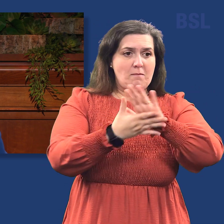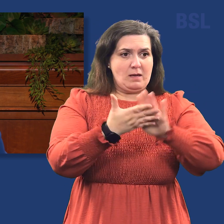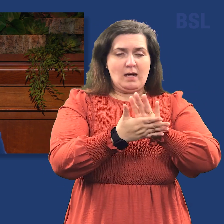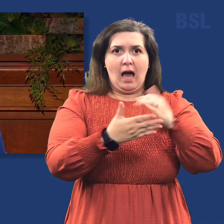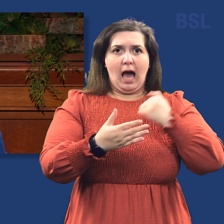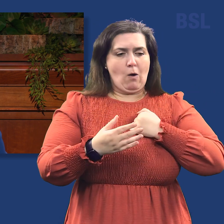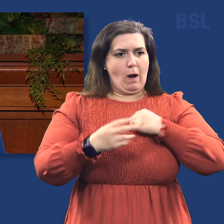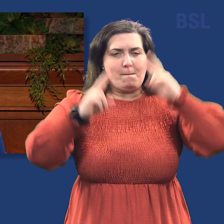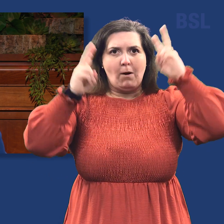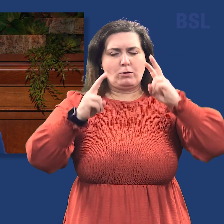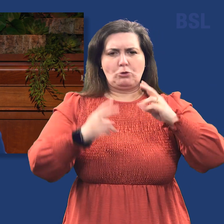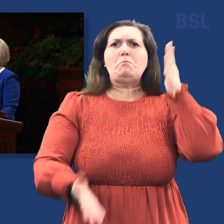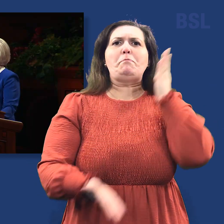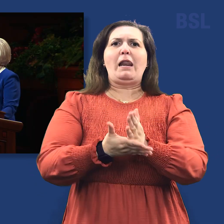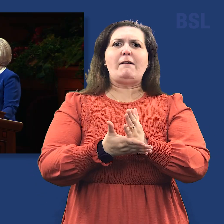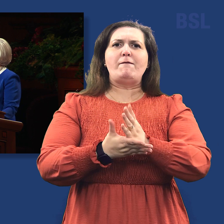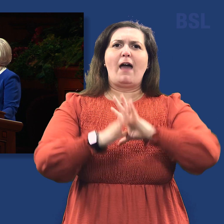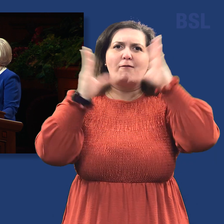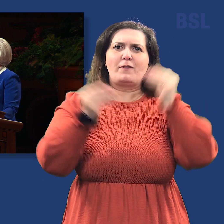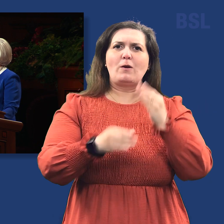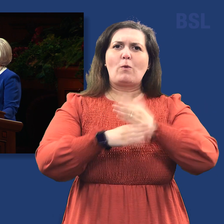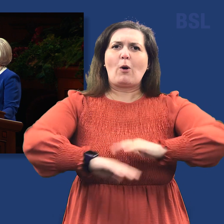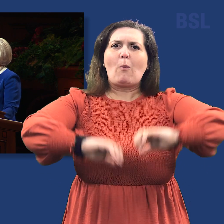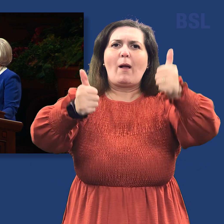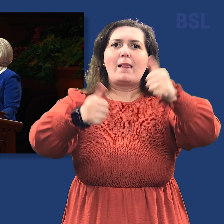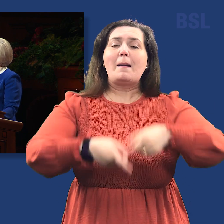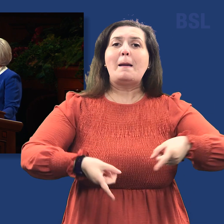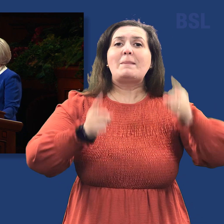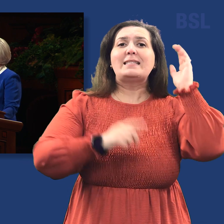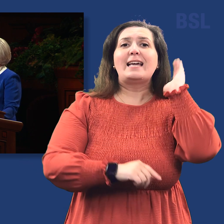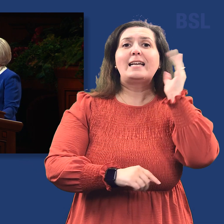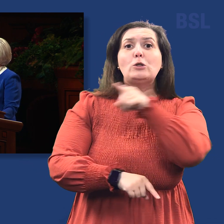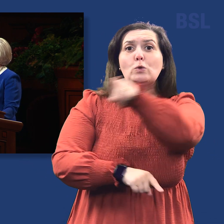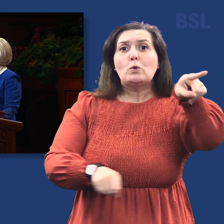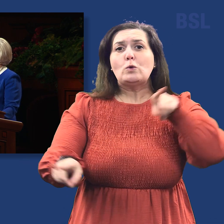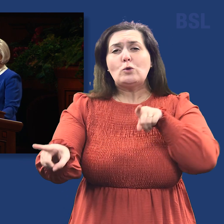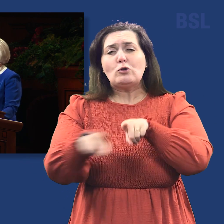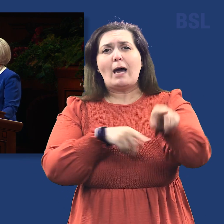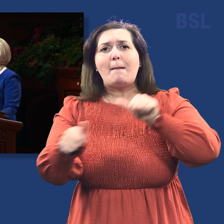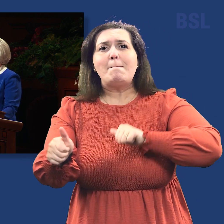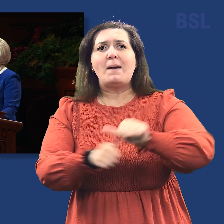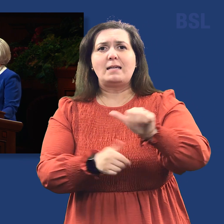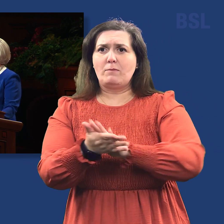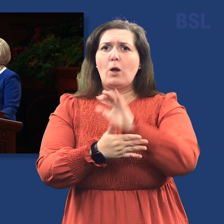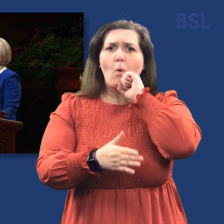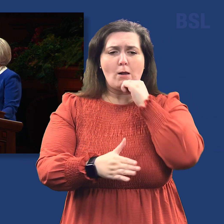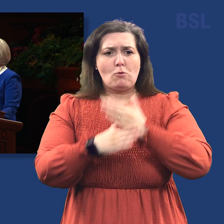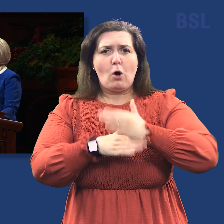with conviction. President Gordon B. Hinckley said, If you do your best, it will all work out. Put your